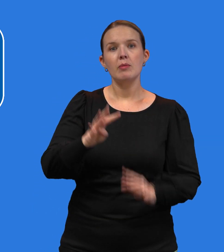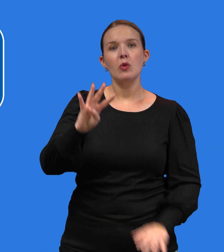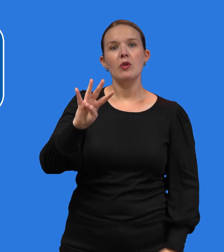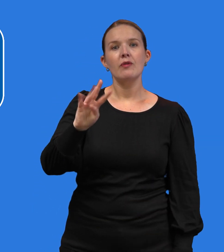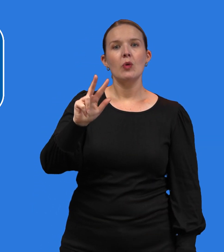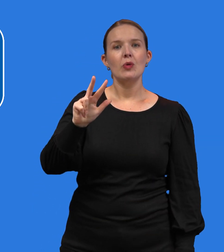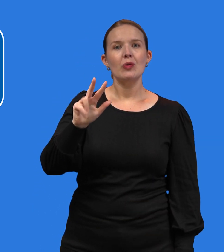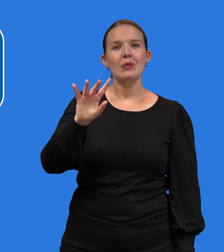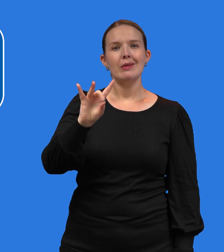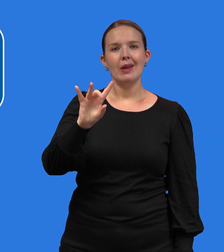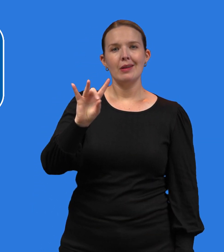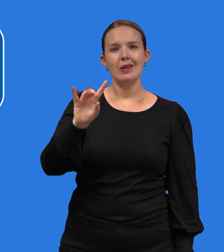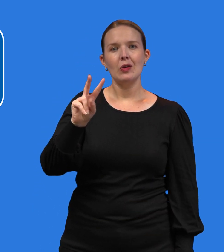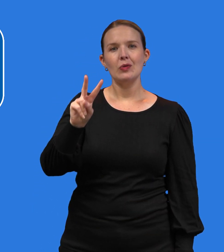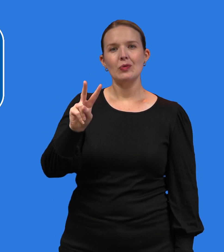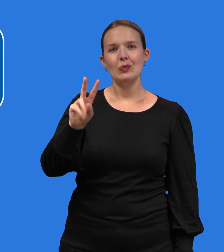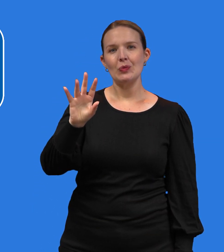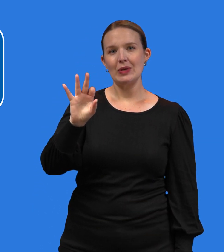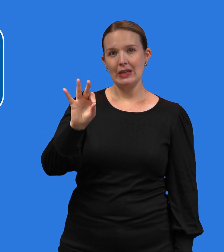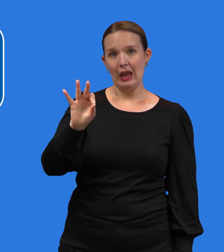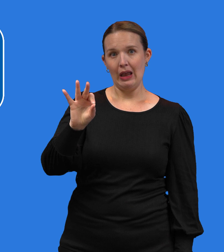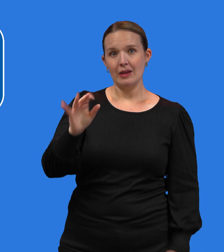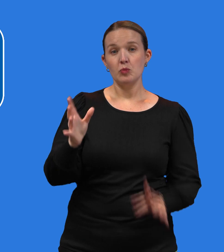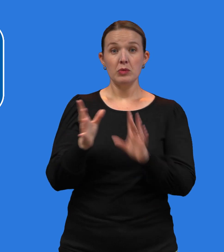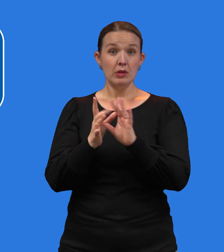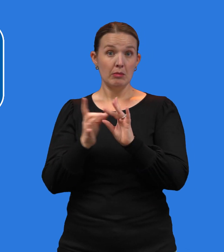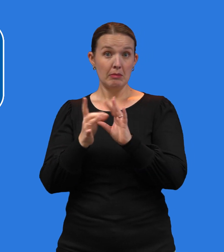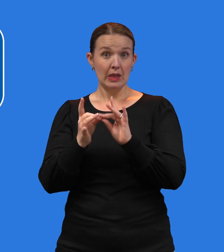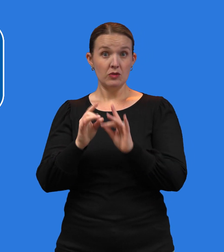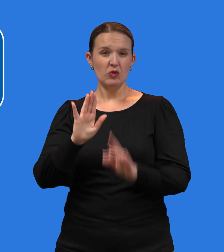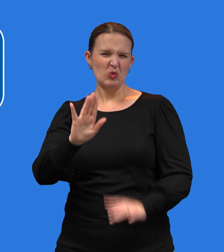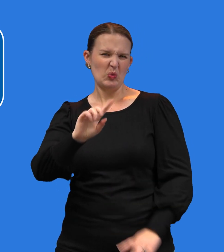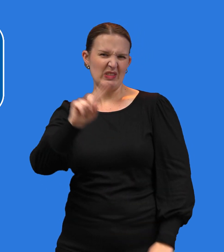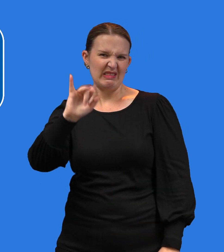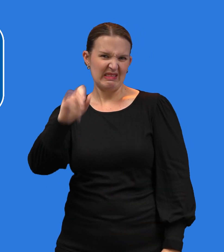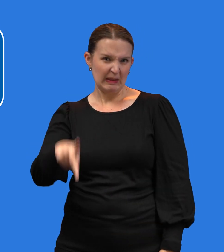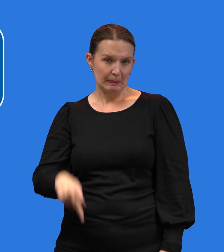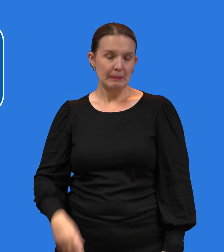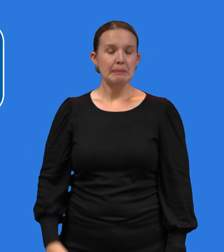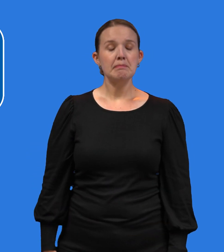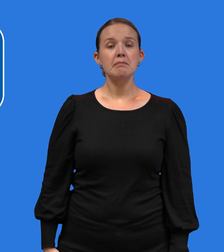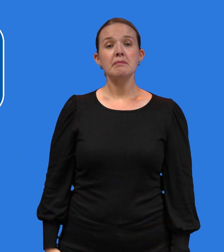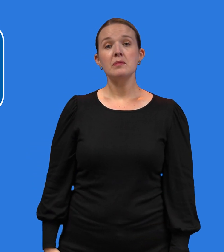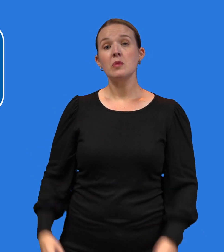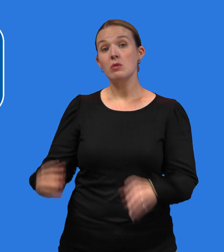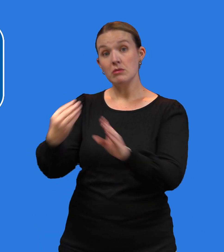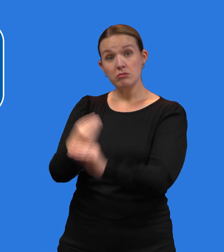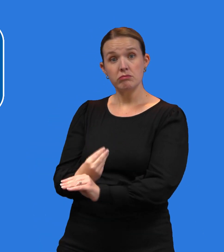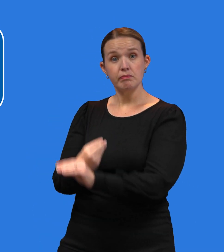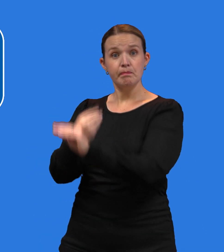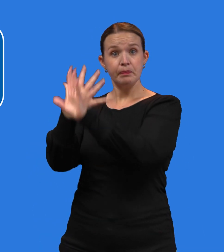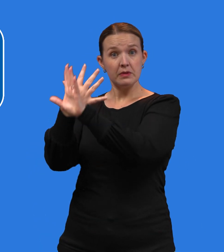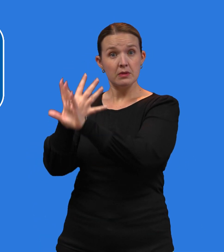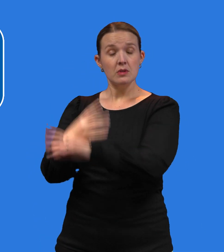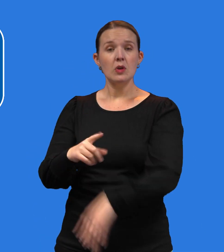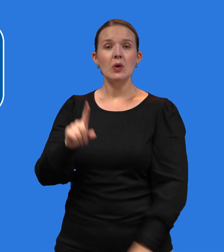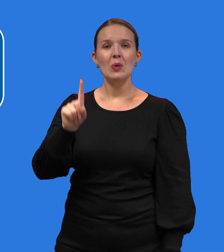or call 1-800-232